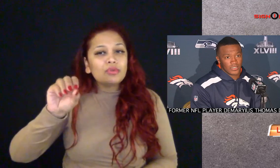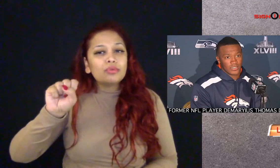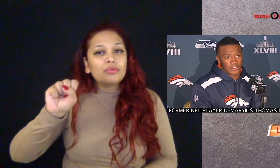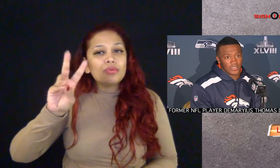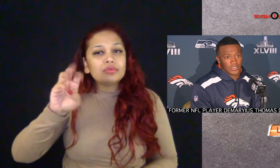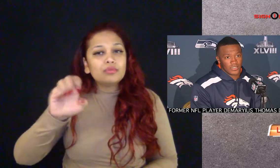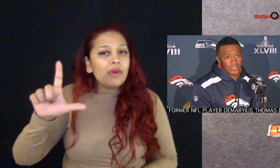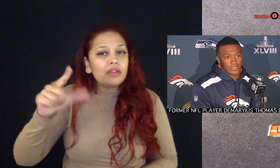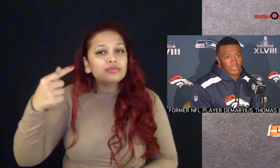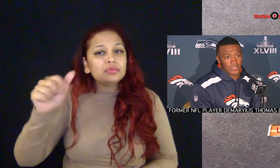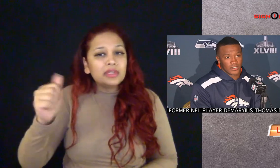night.